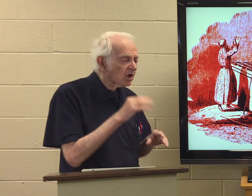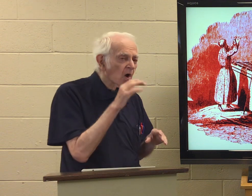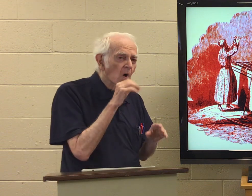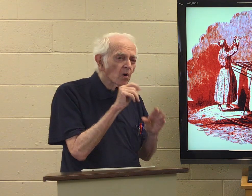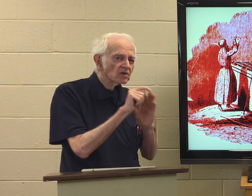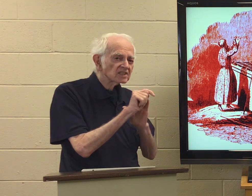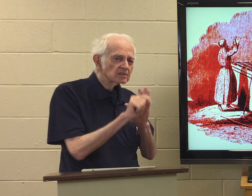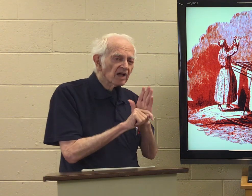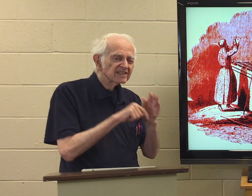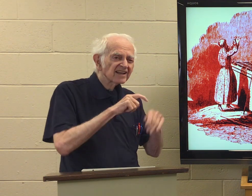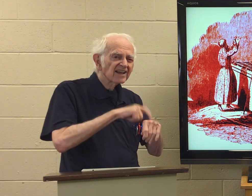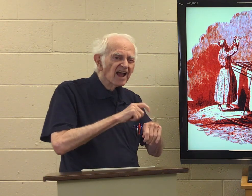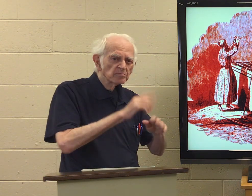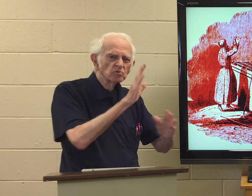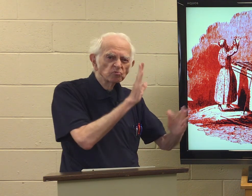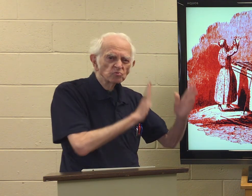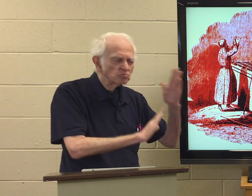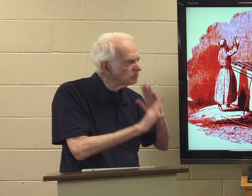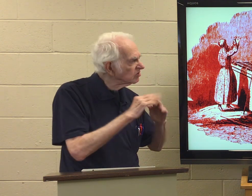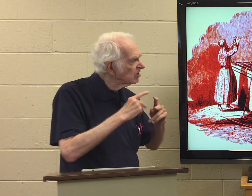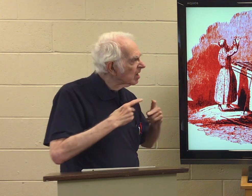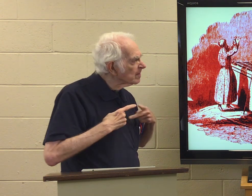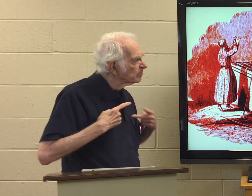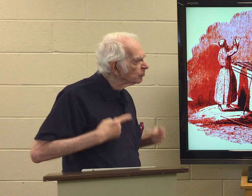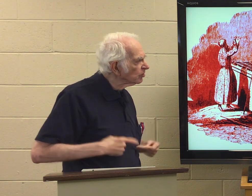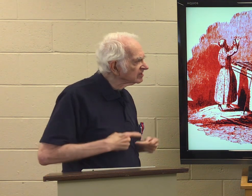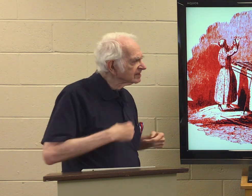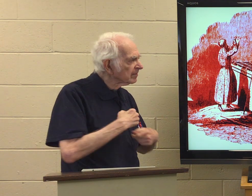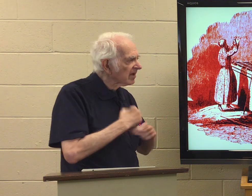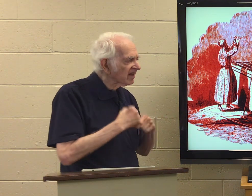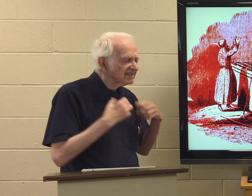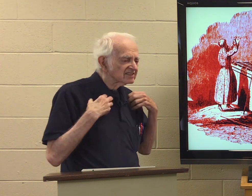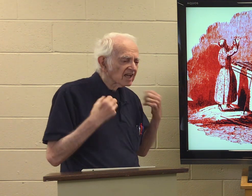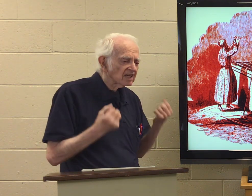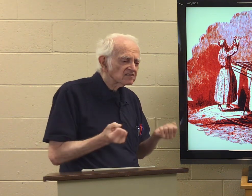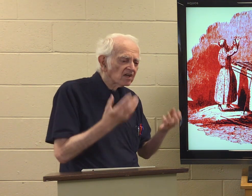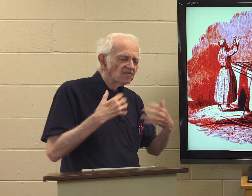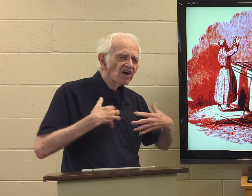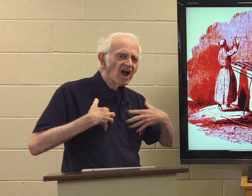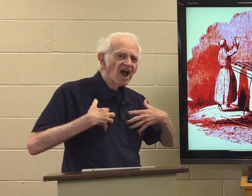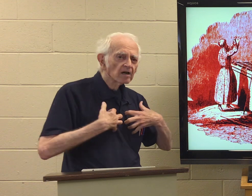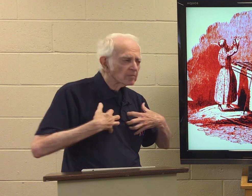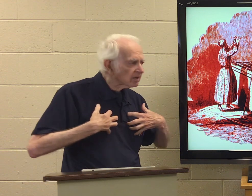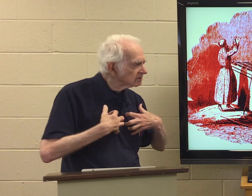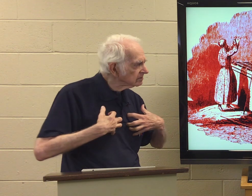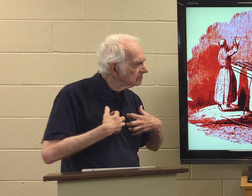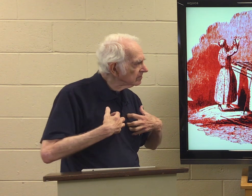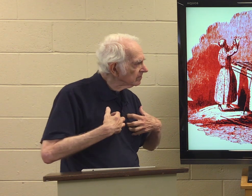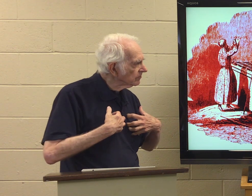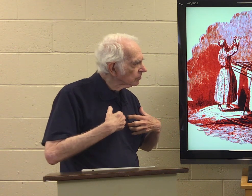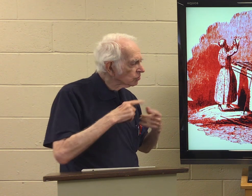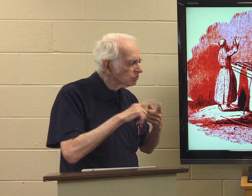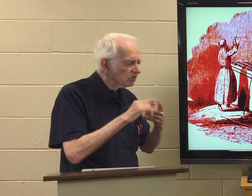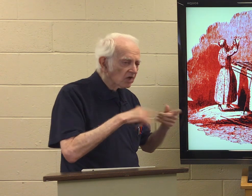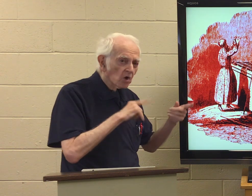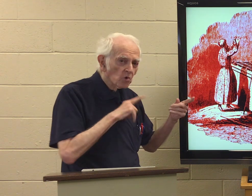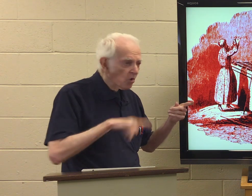In the Old Testament times, long ago, priests made sacrifices of animals to the Lord.